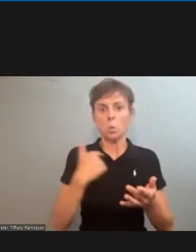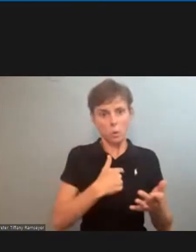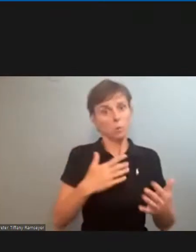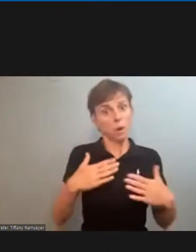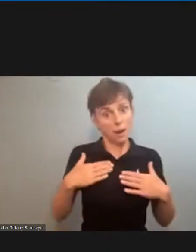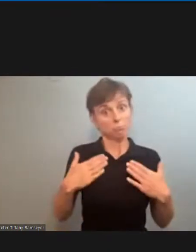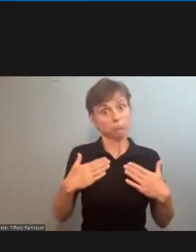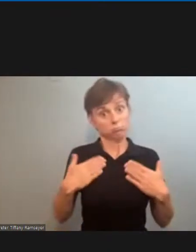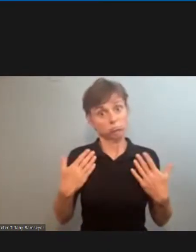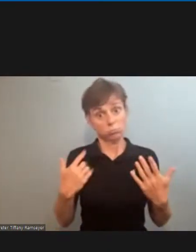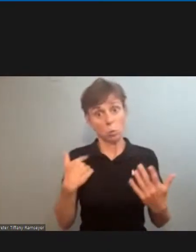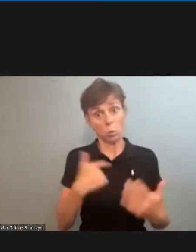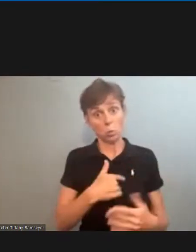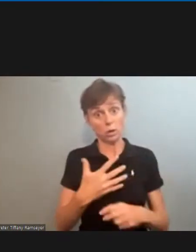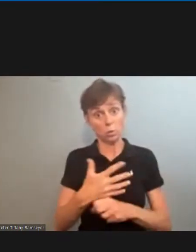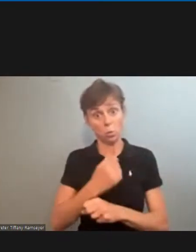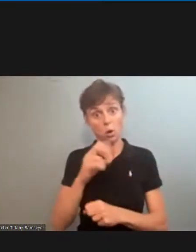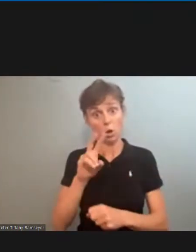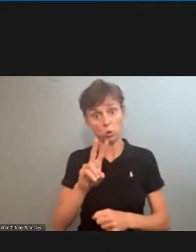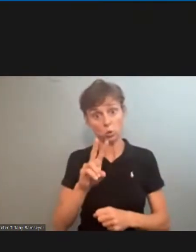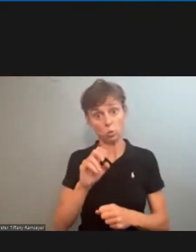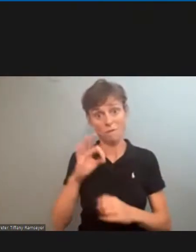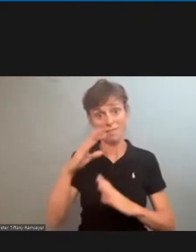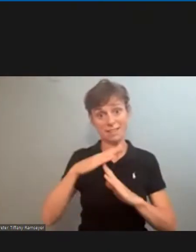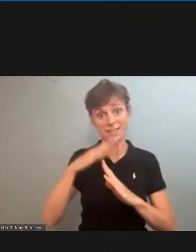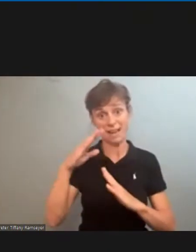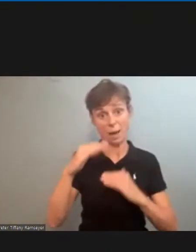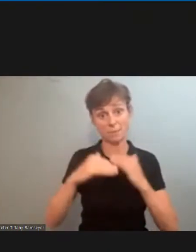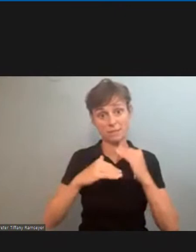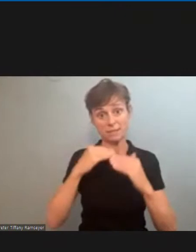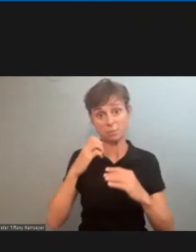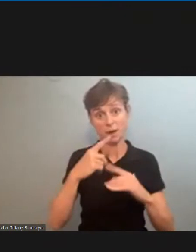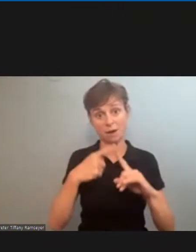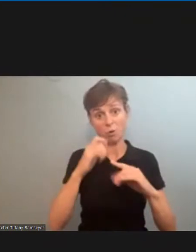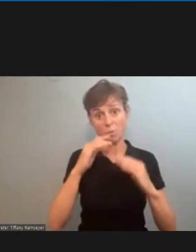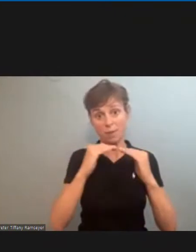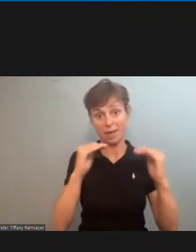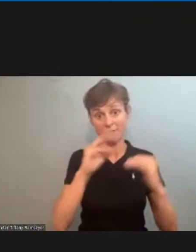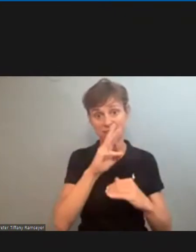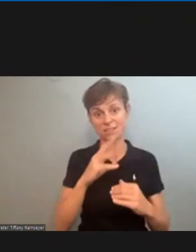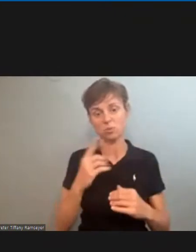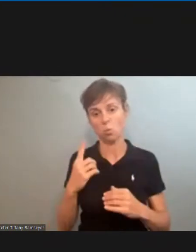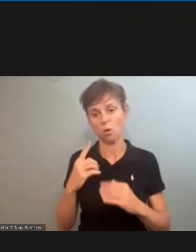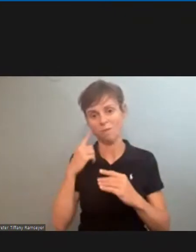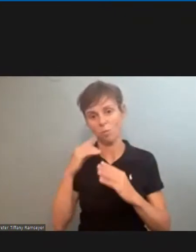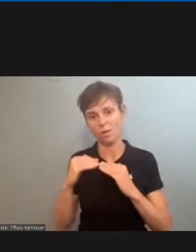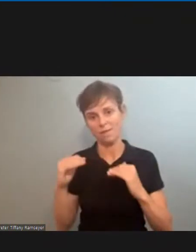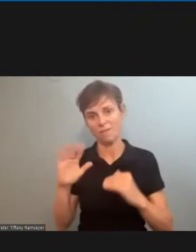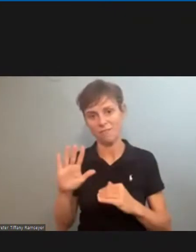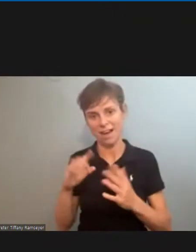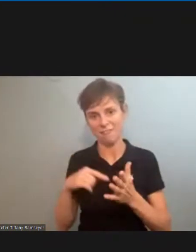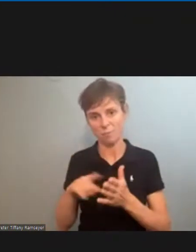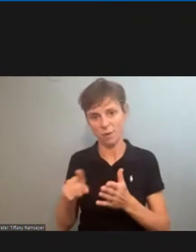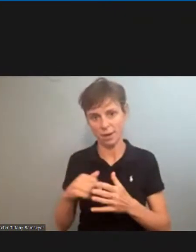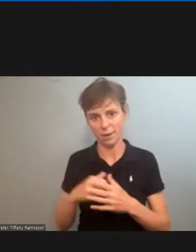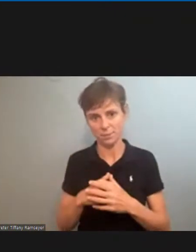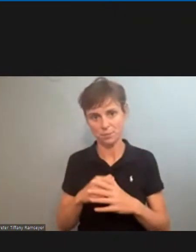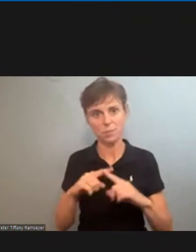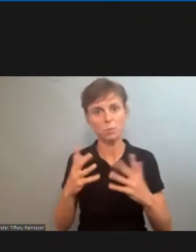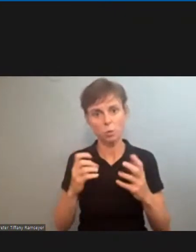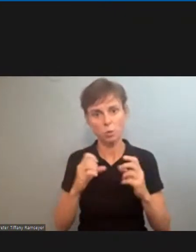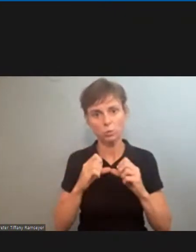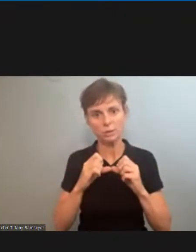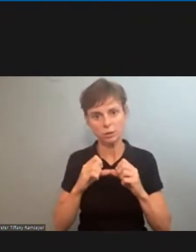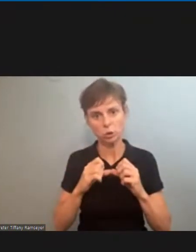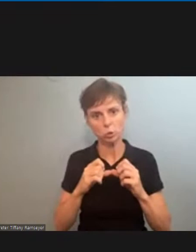that we were able to win two of those top steps back for level six one for level five pay uh but we want to continue that